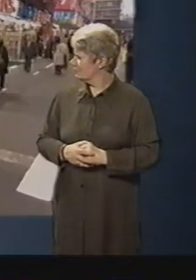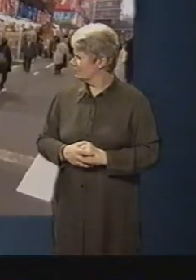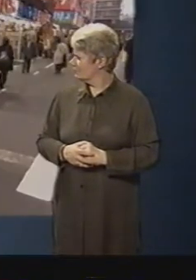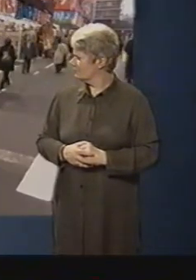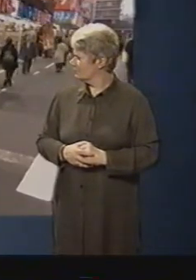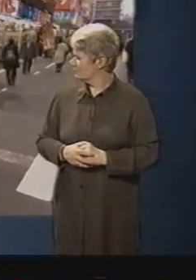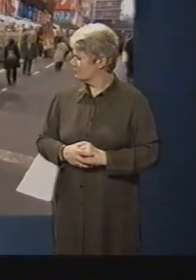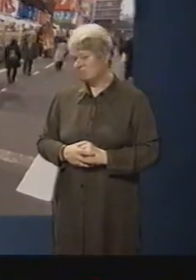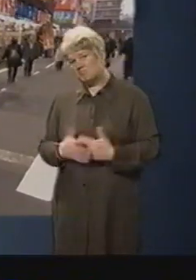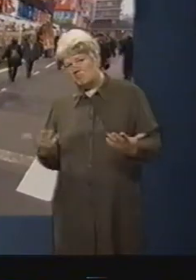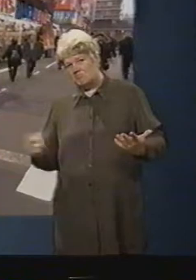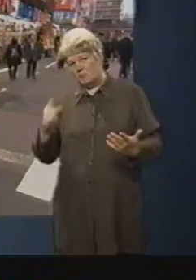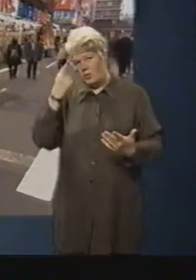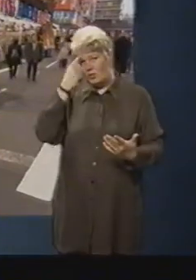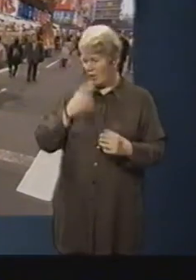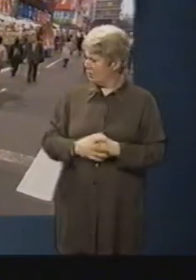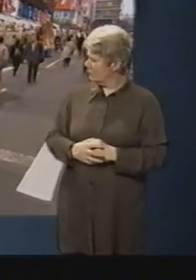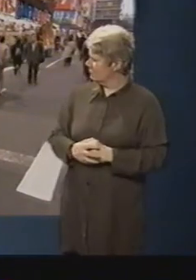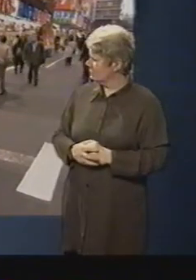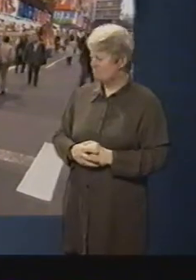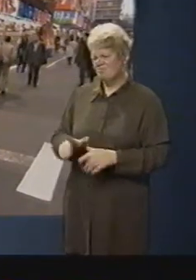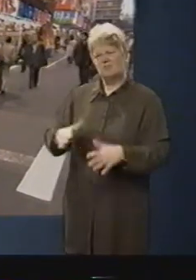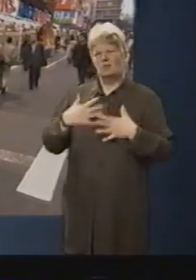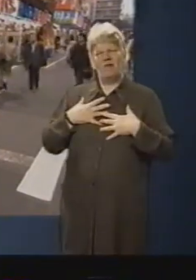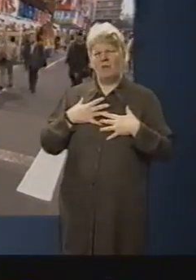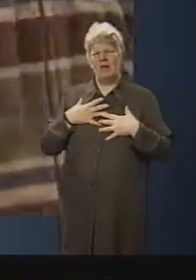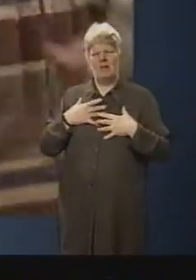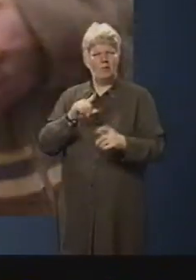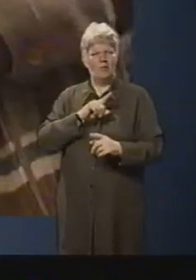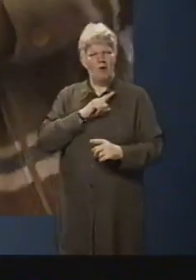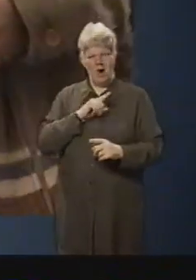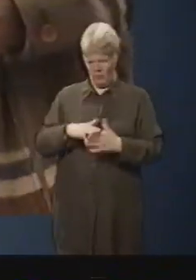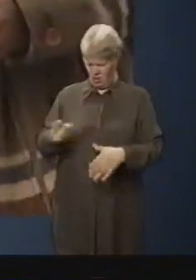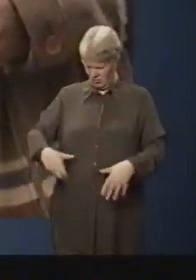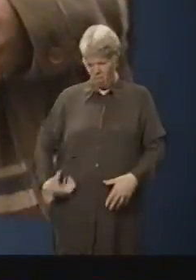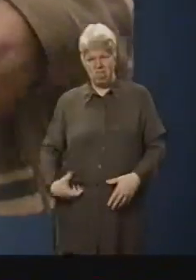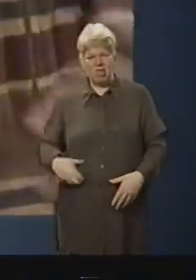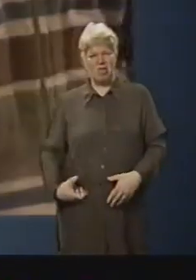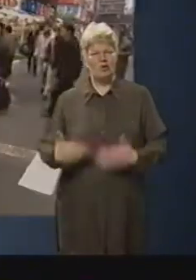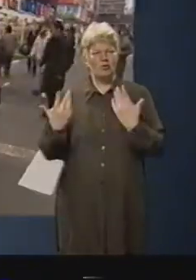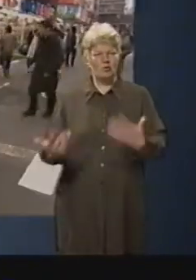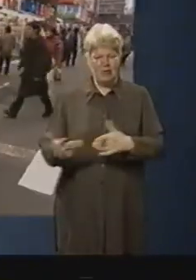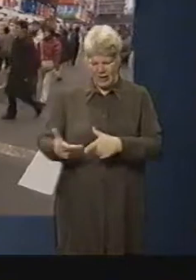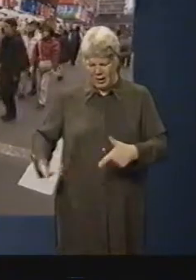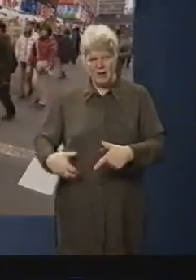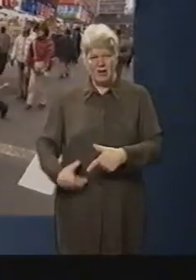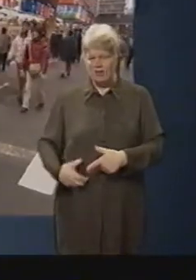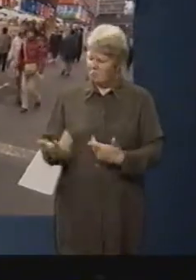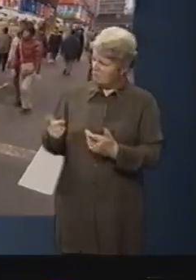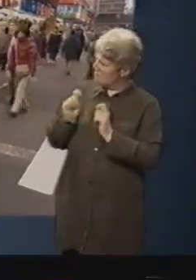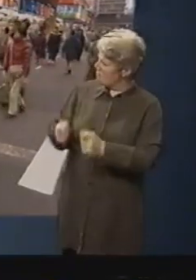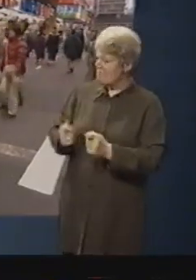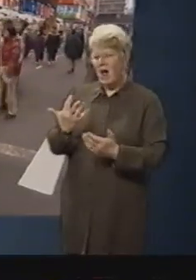I find it interesting but, you know, not for me. not? Because, you know, this thing is too big. How many marks out of ten?